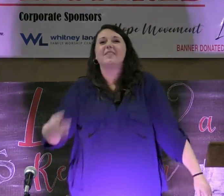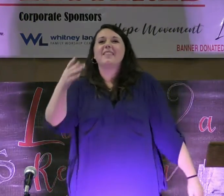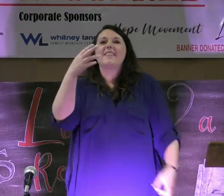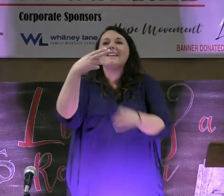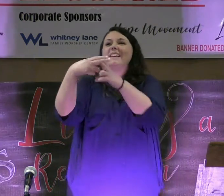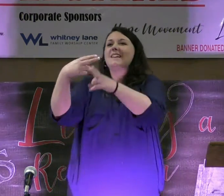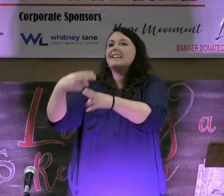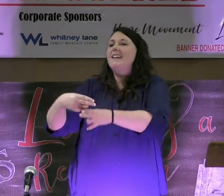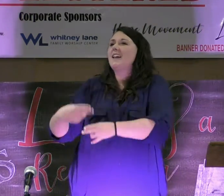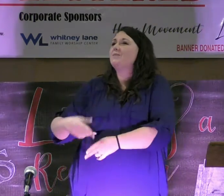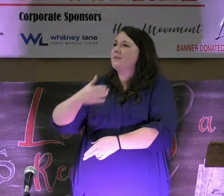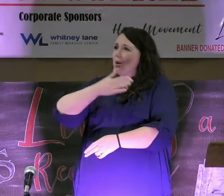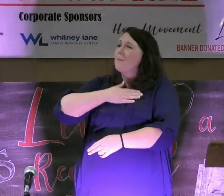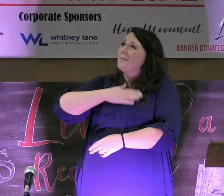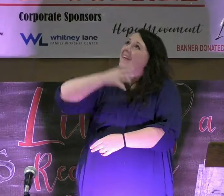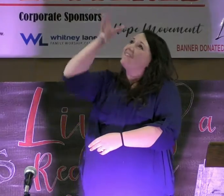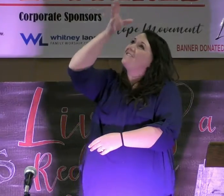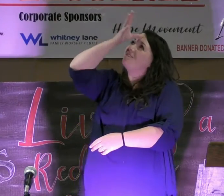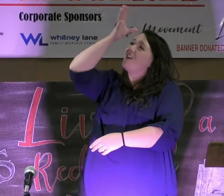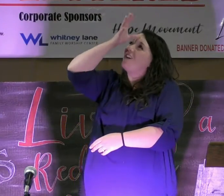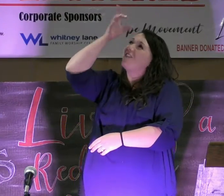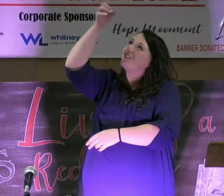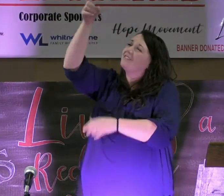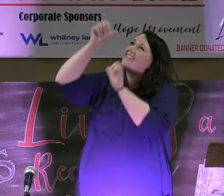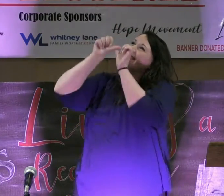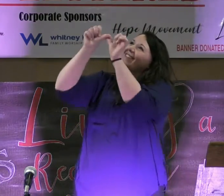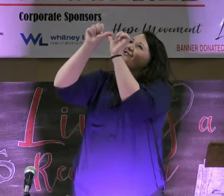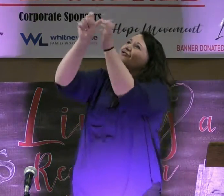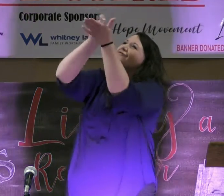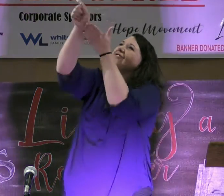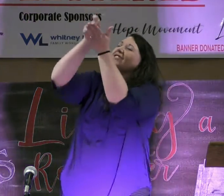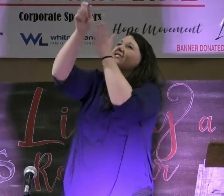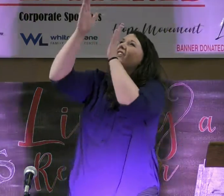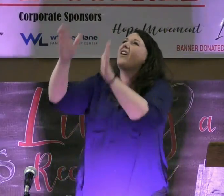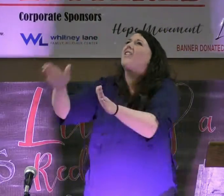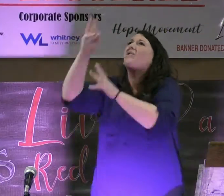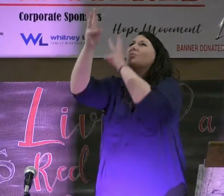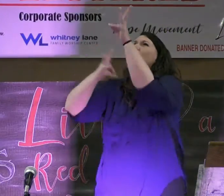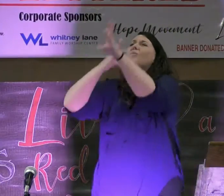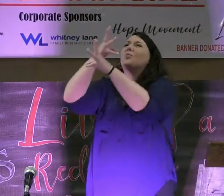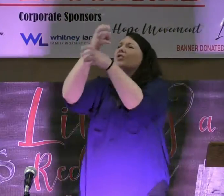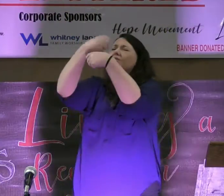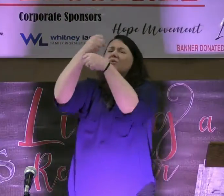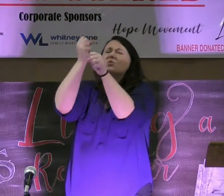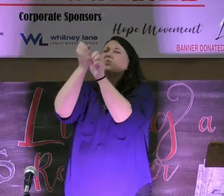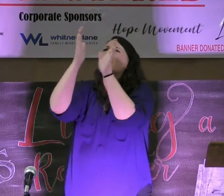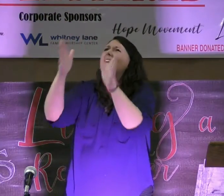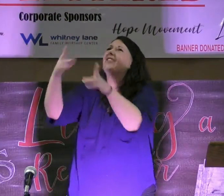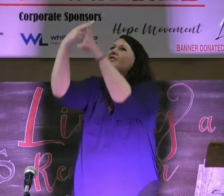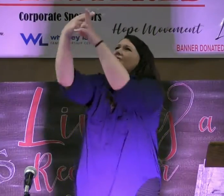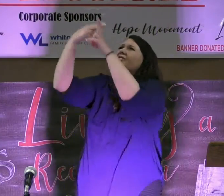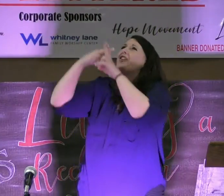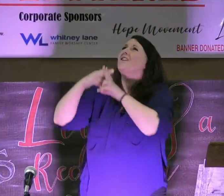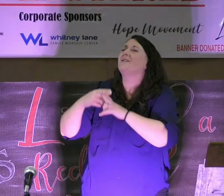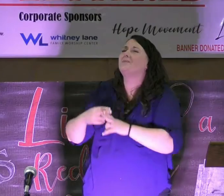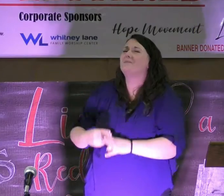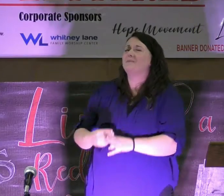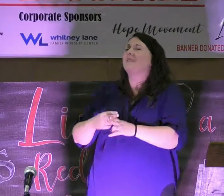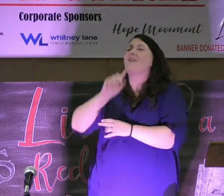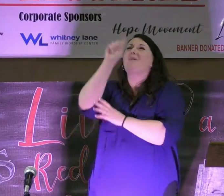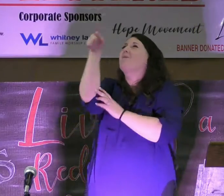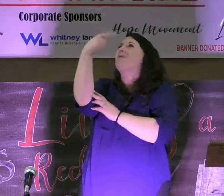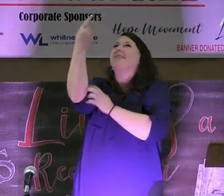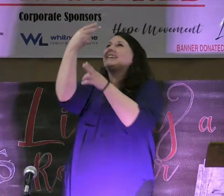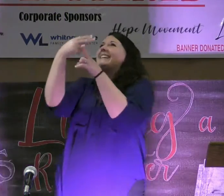The name that my father, eternity's offer, the world creator has called me. Are the